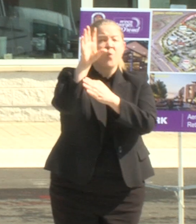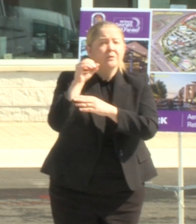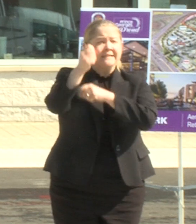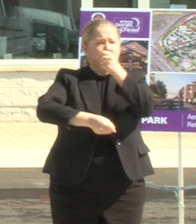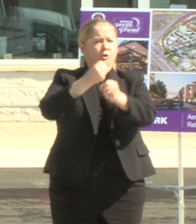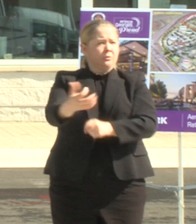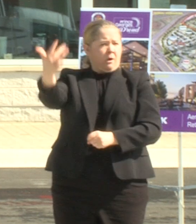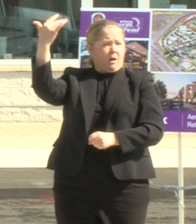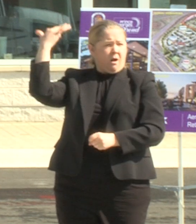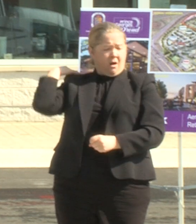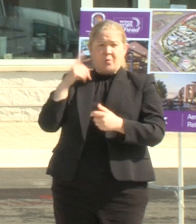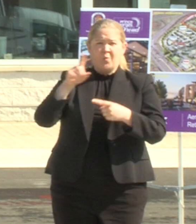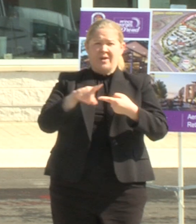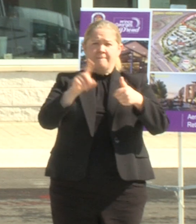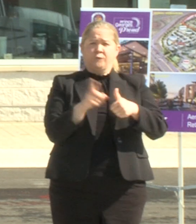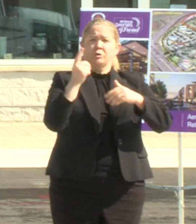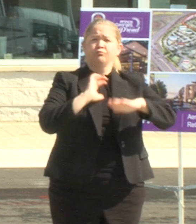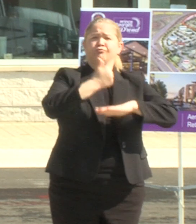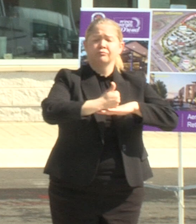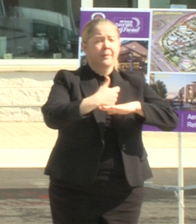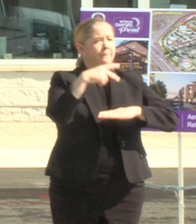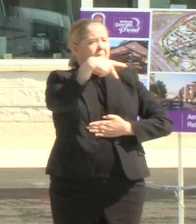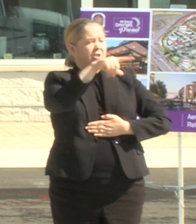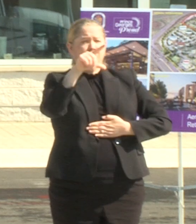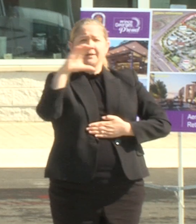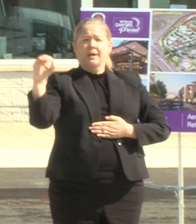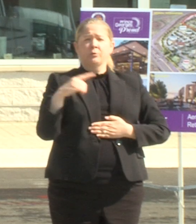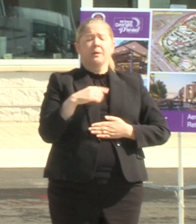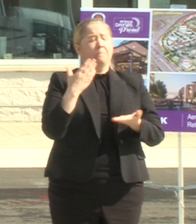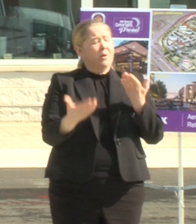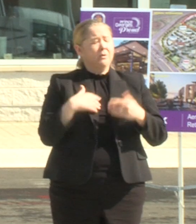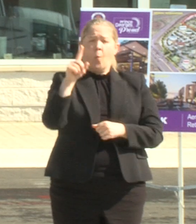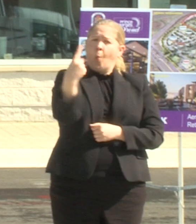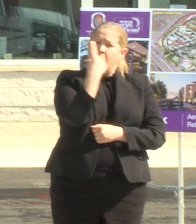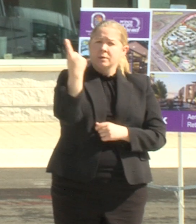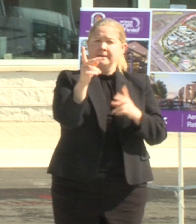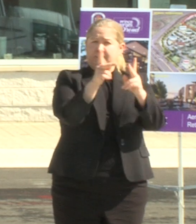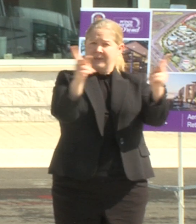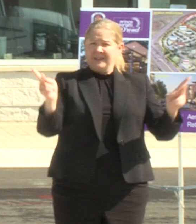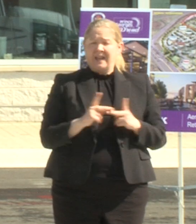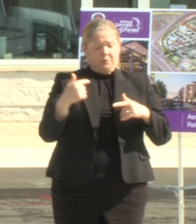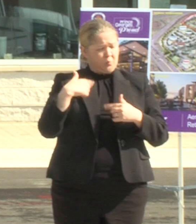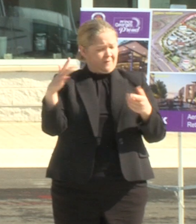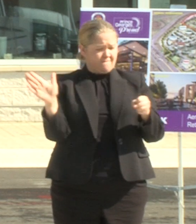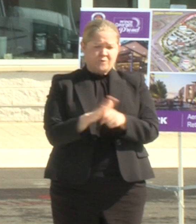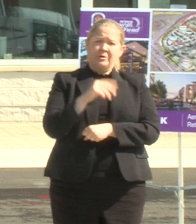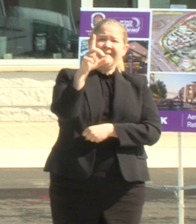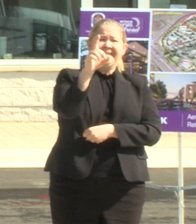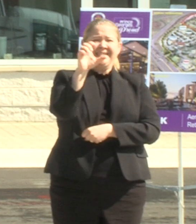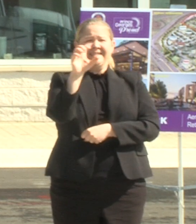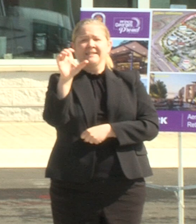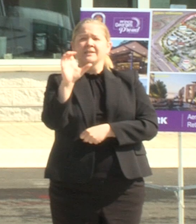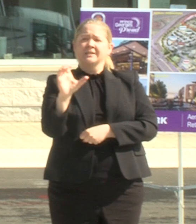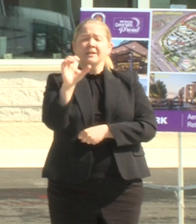ago when they were built Prince George's County is perhaps the only place in our entire metro system